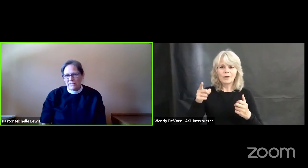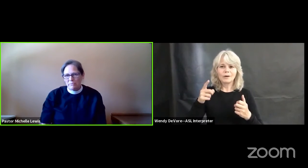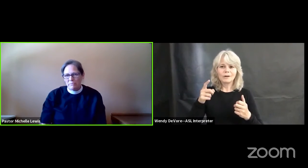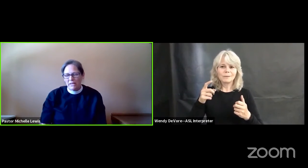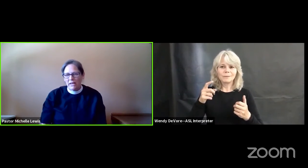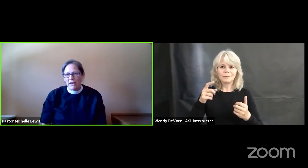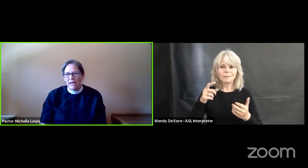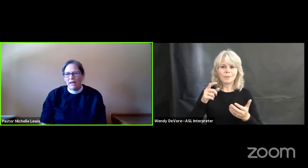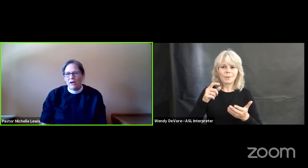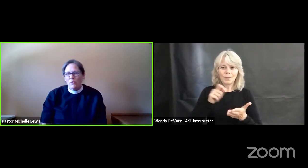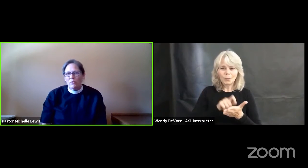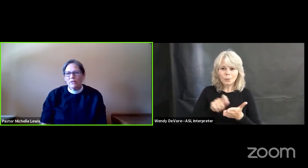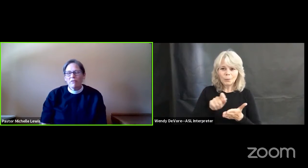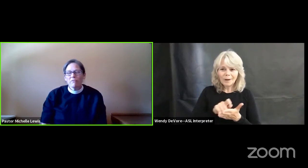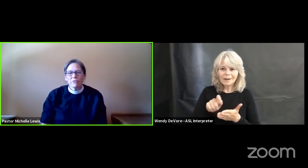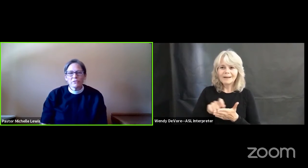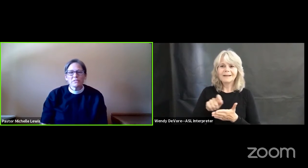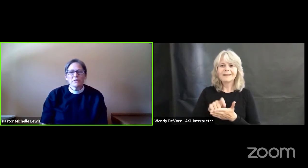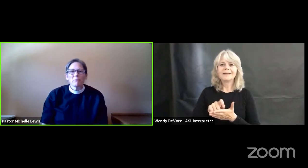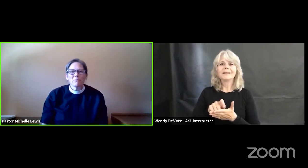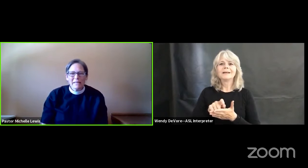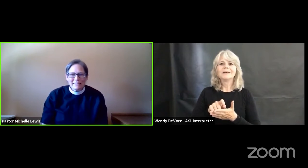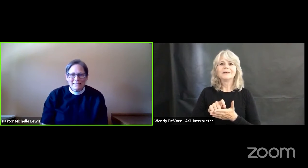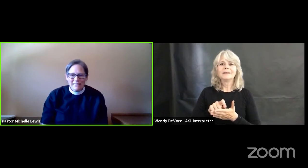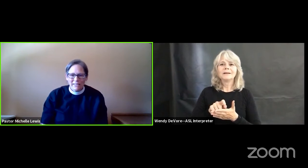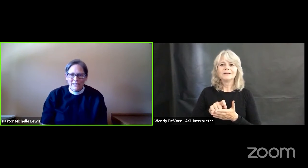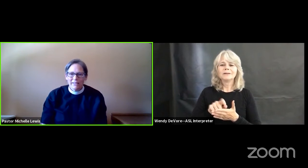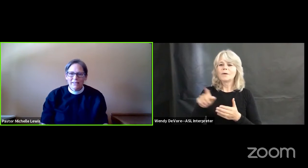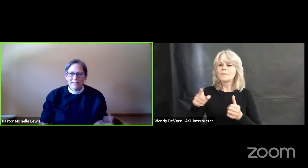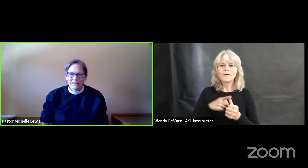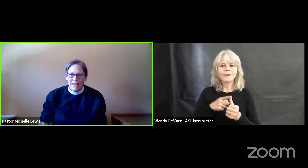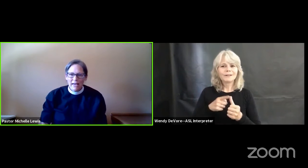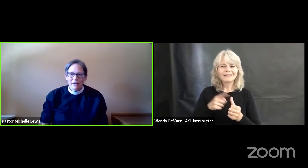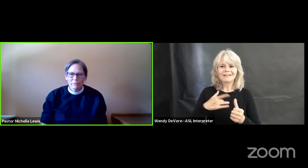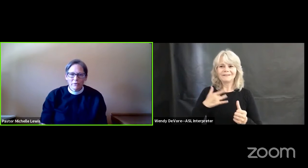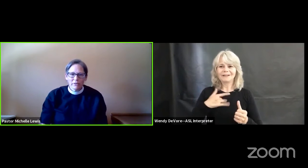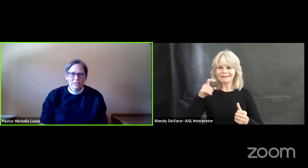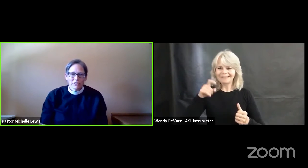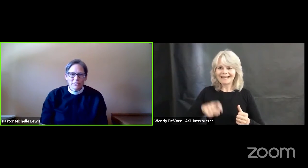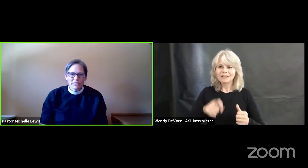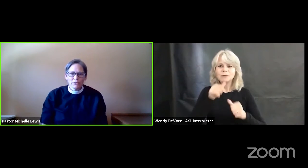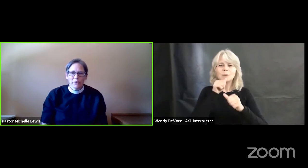something without first blessing that work that she's doing